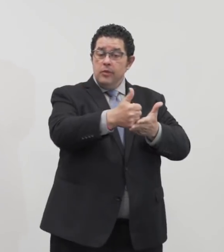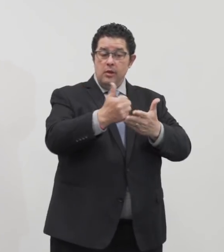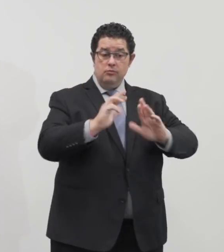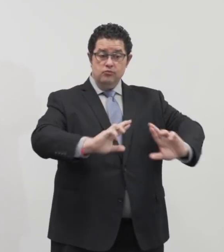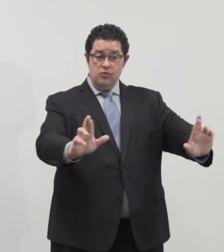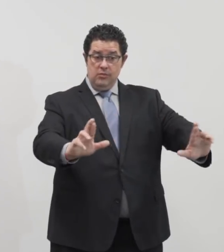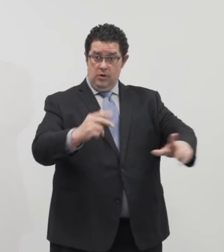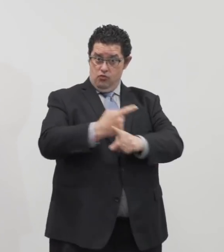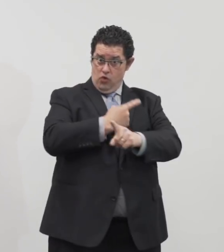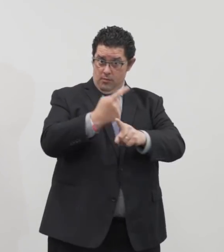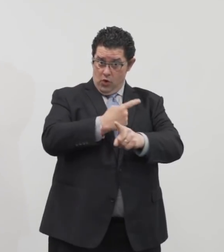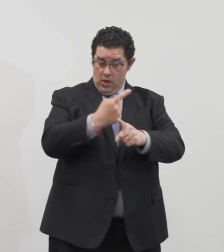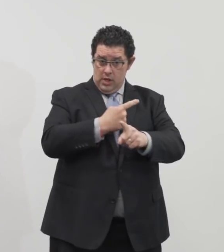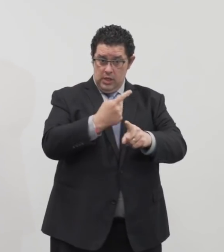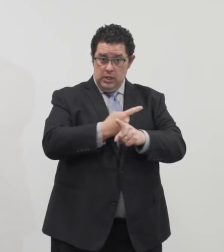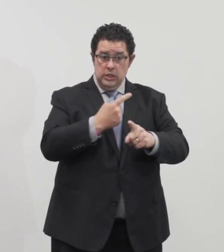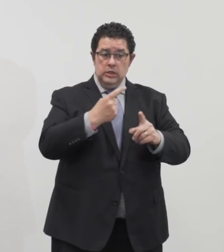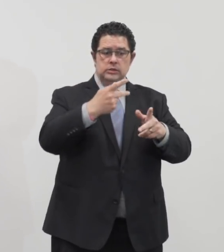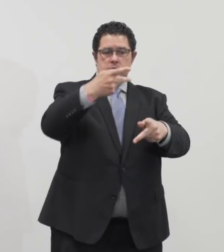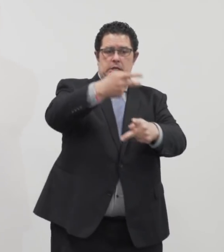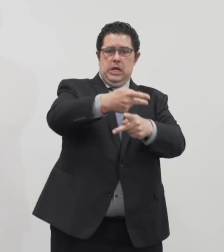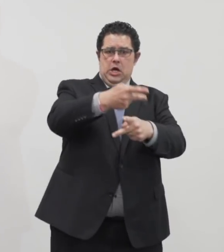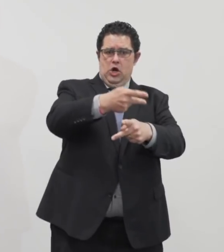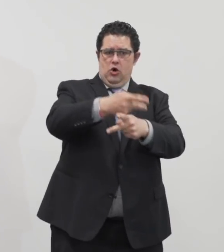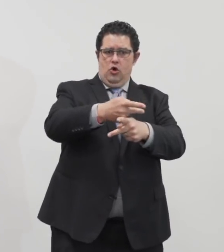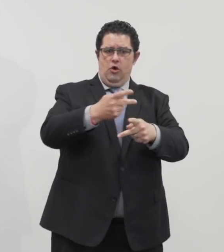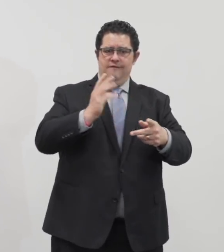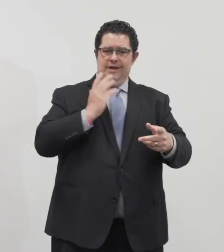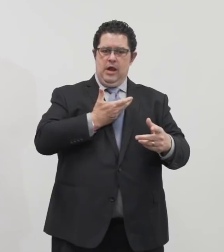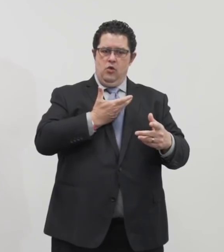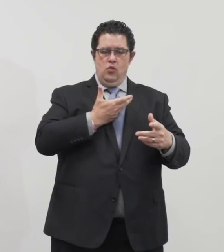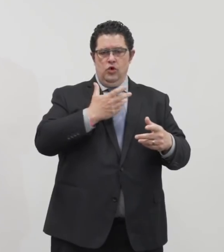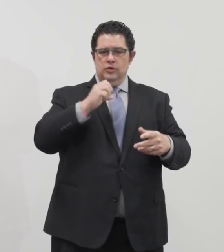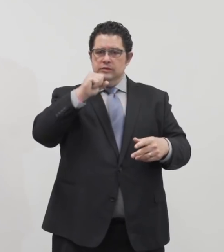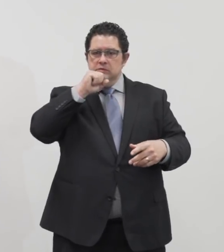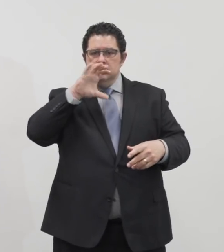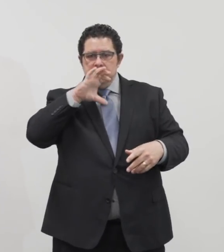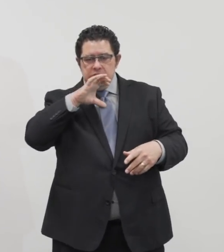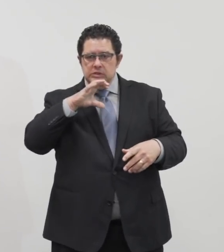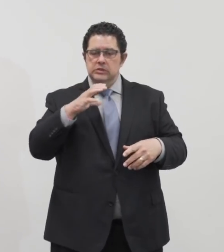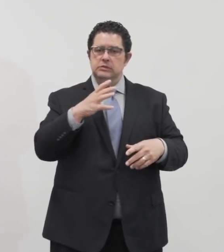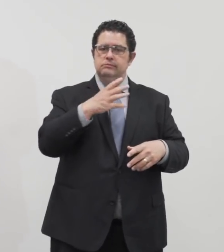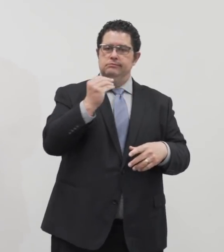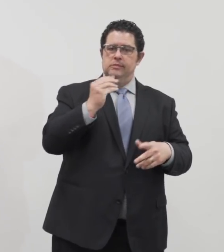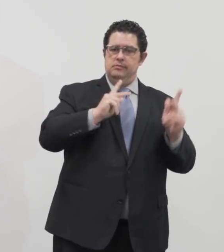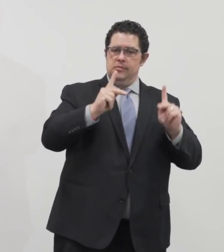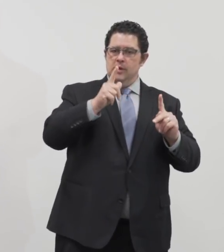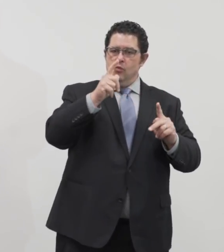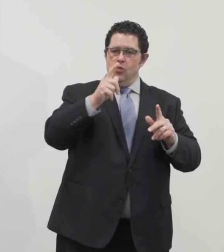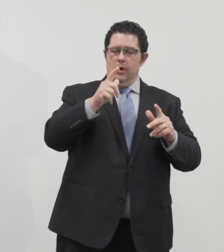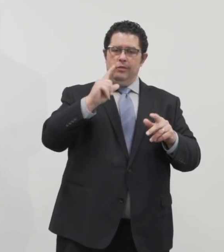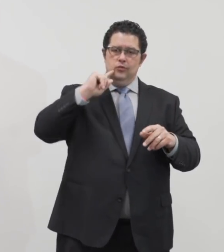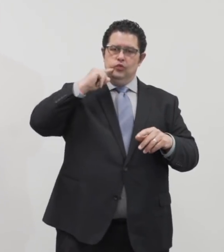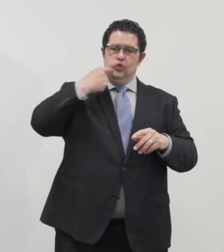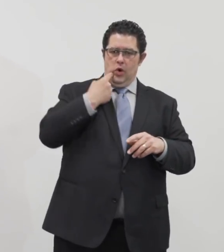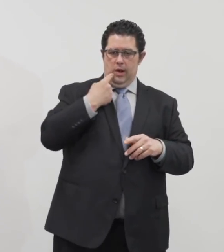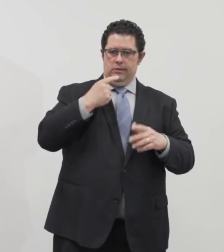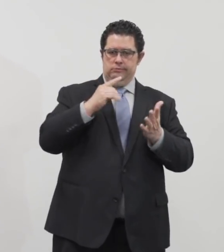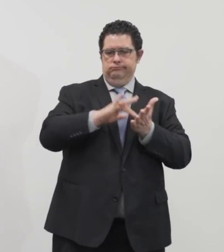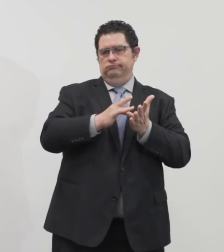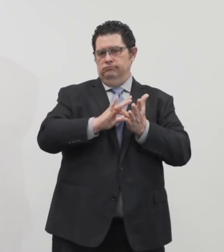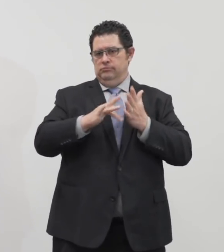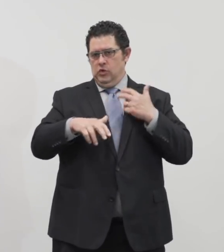take care of our seniors and our folks with chronic medical problems in nursing facilities.